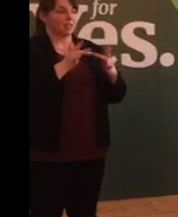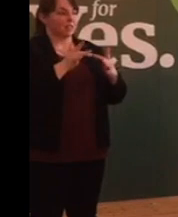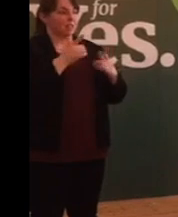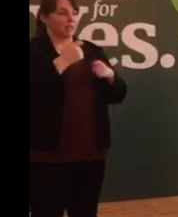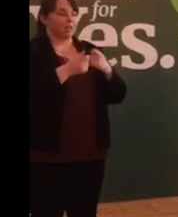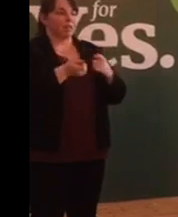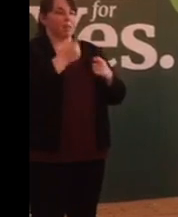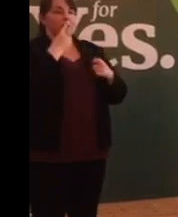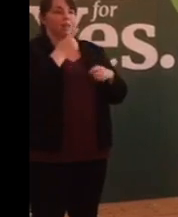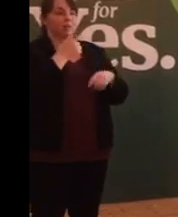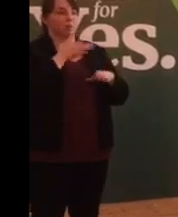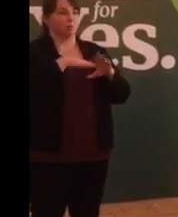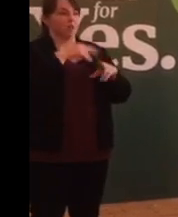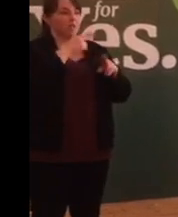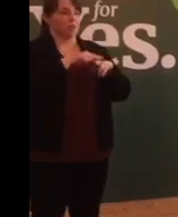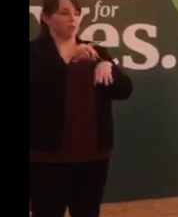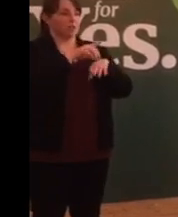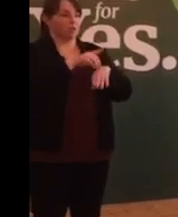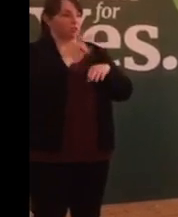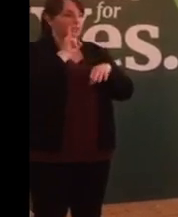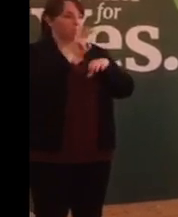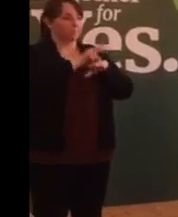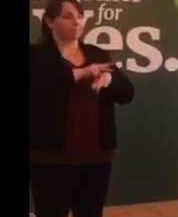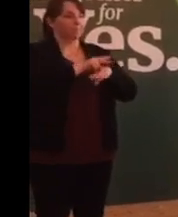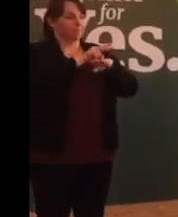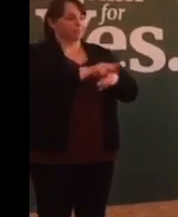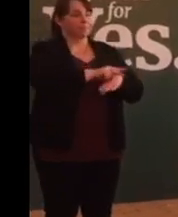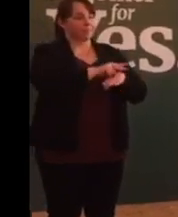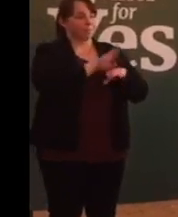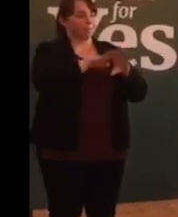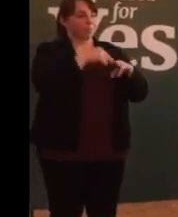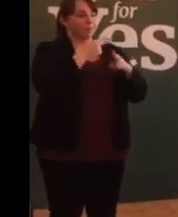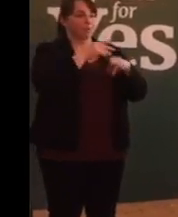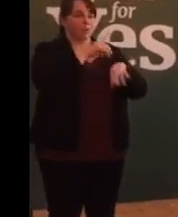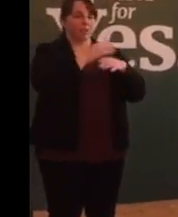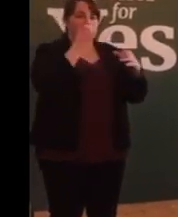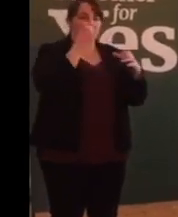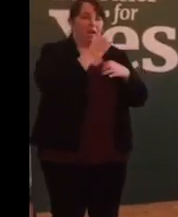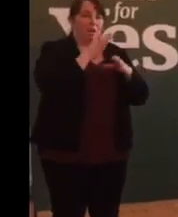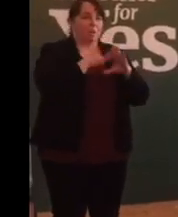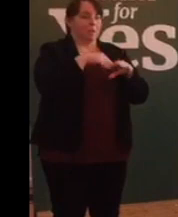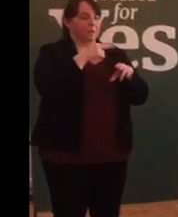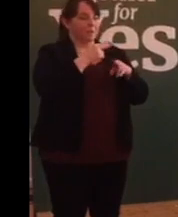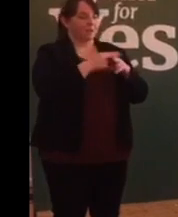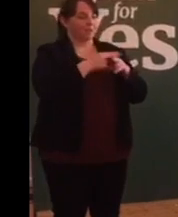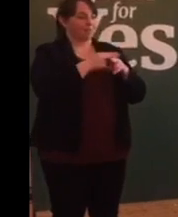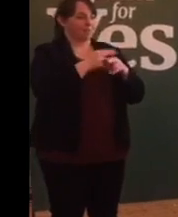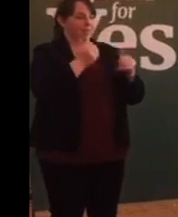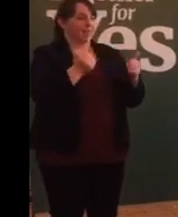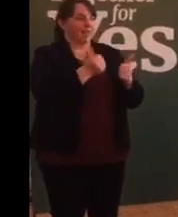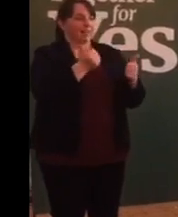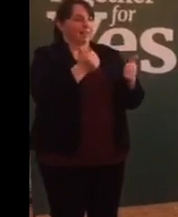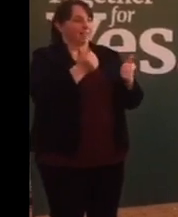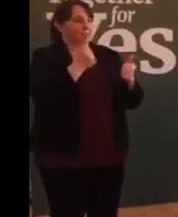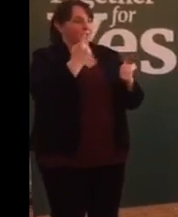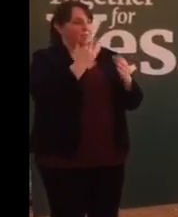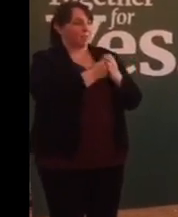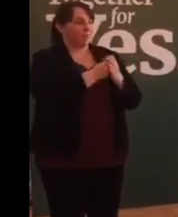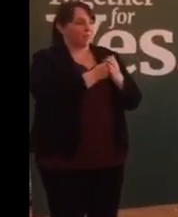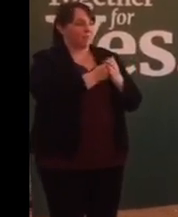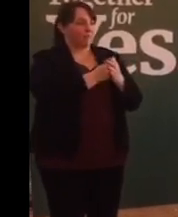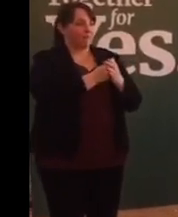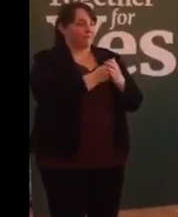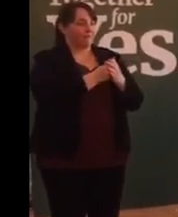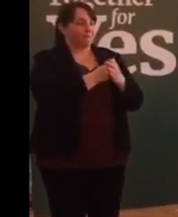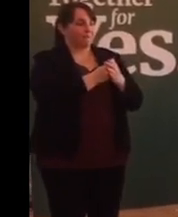taking the bill without medical experience, without medical care, without medical supervision. It is,